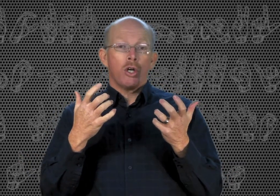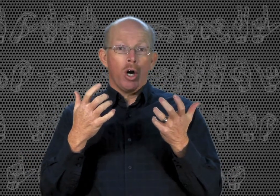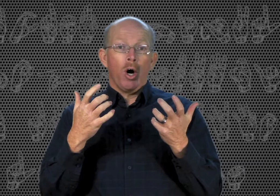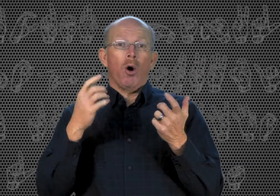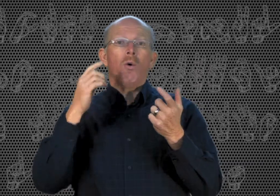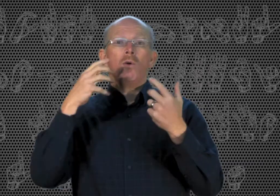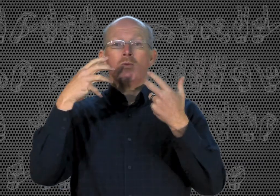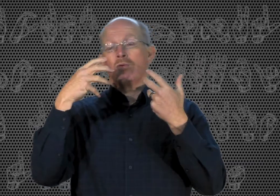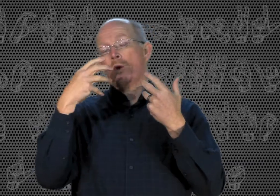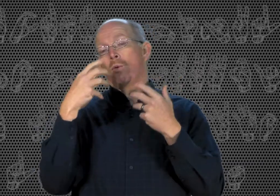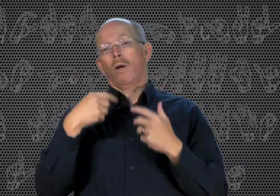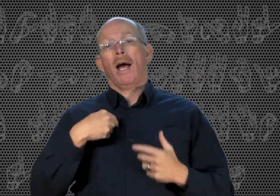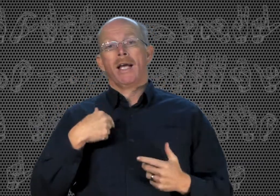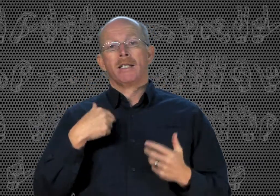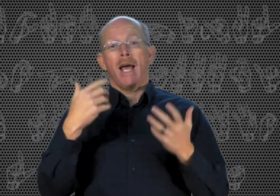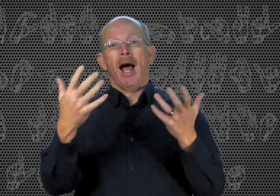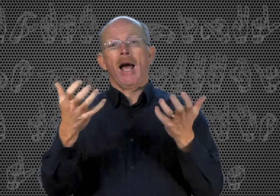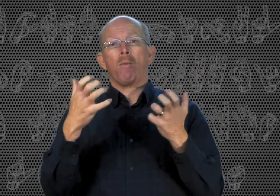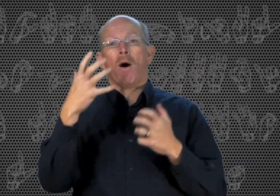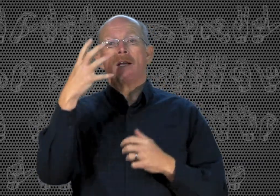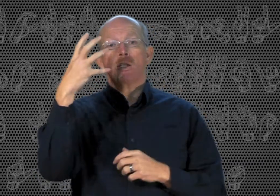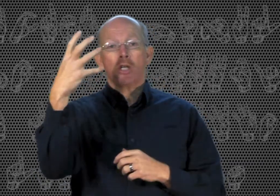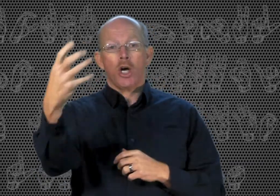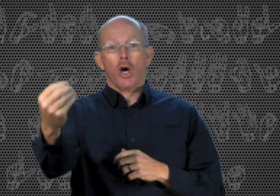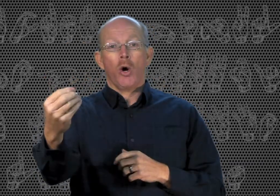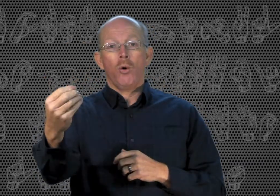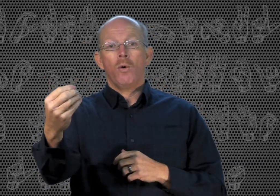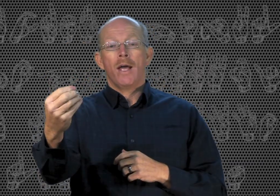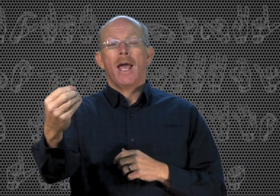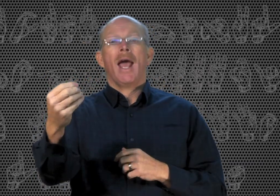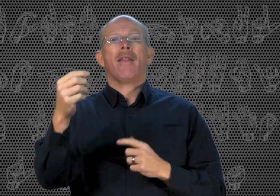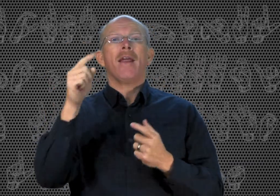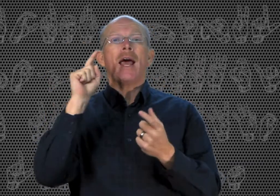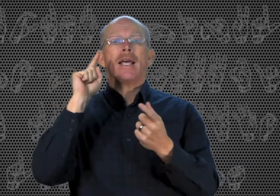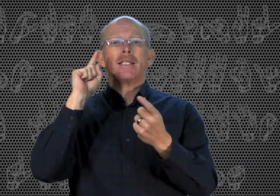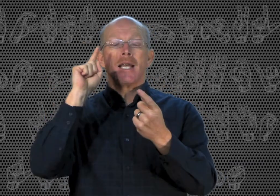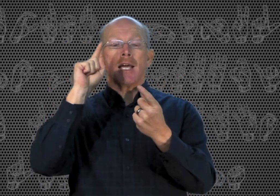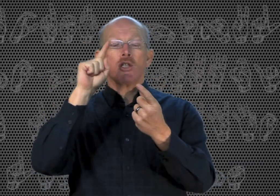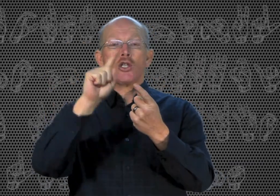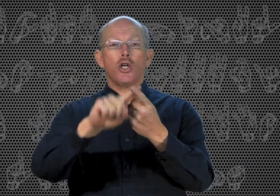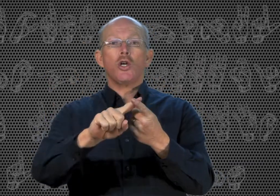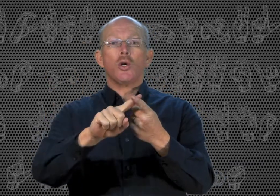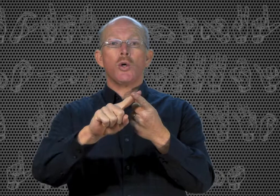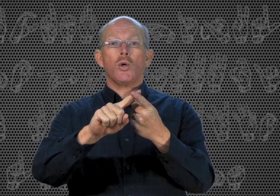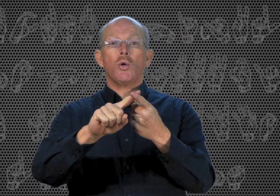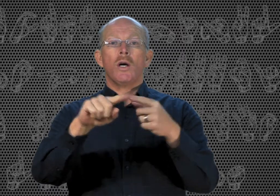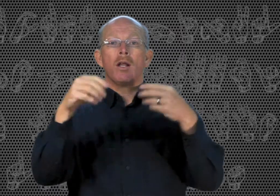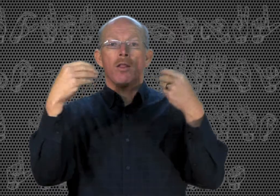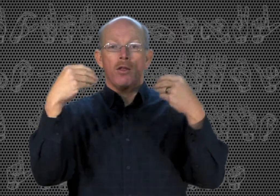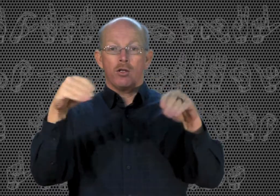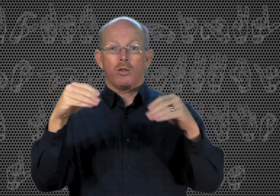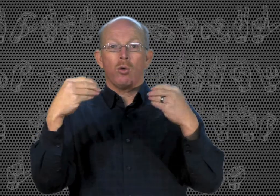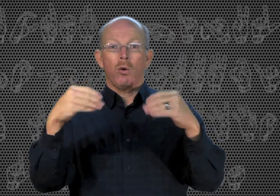go. So I can say I want to go. And then I can say to the store.